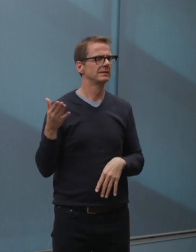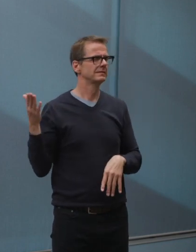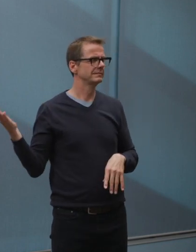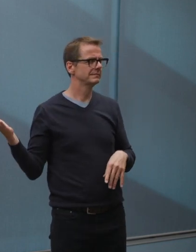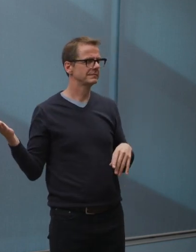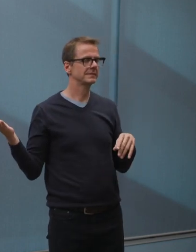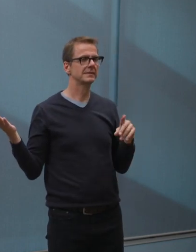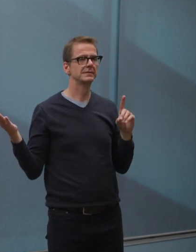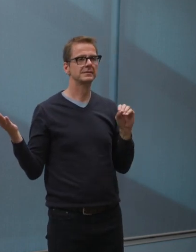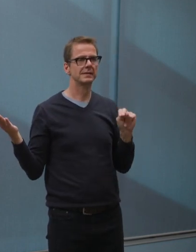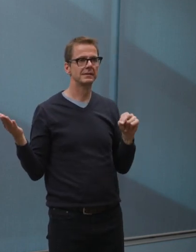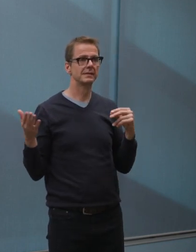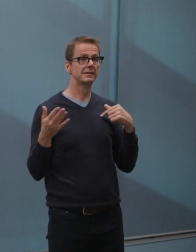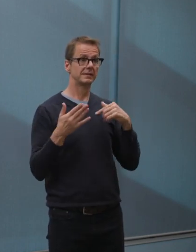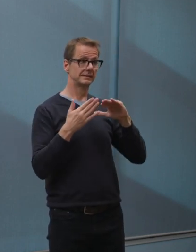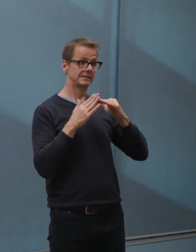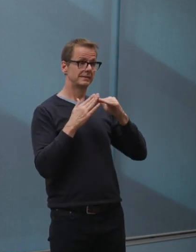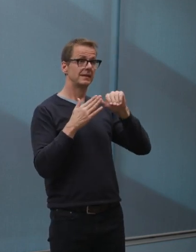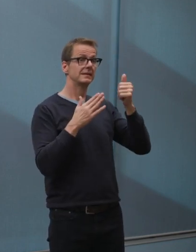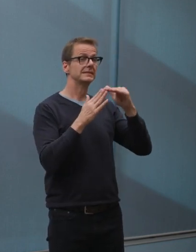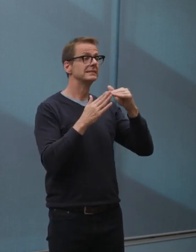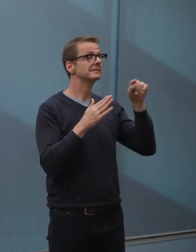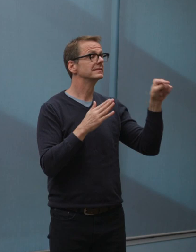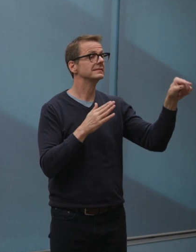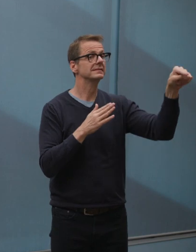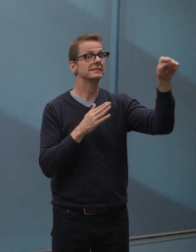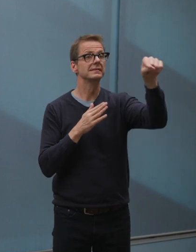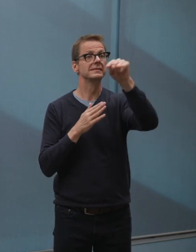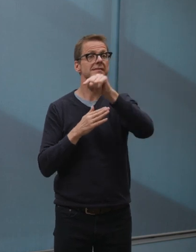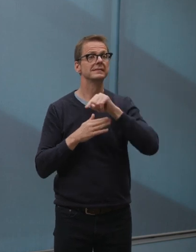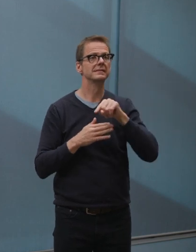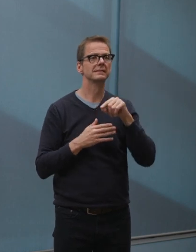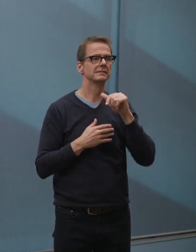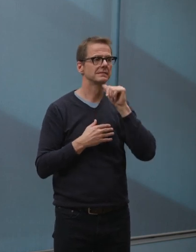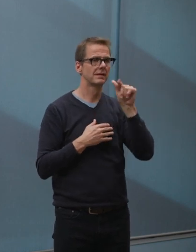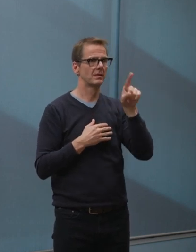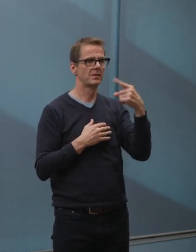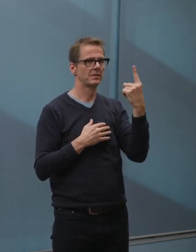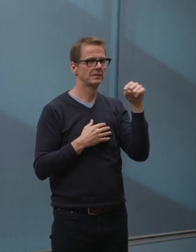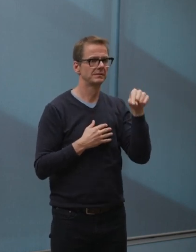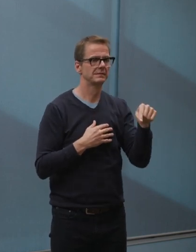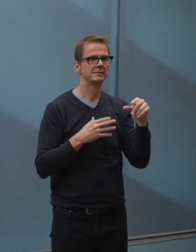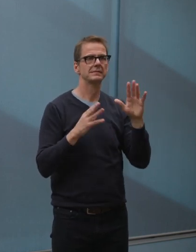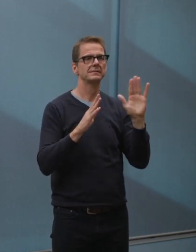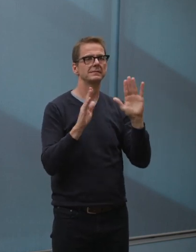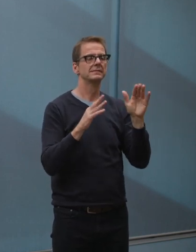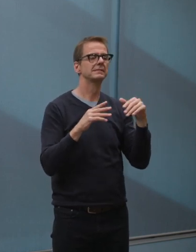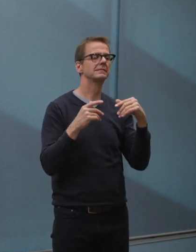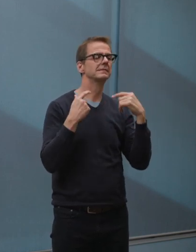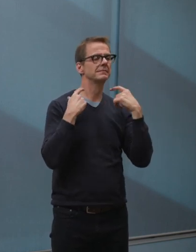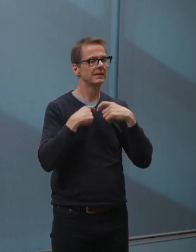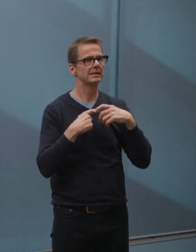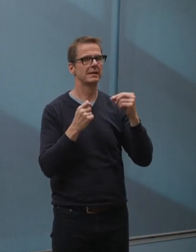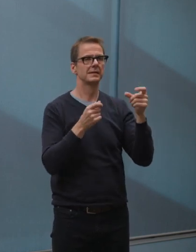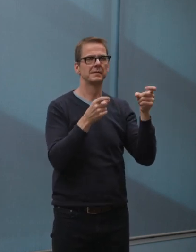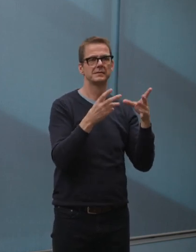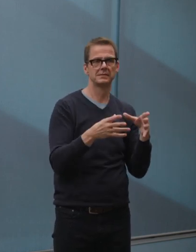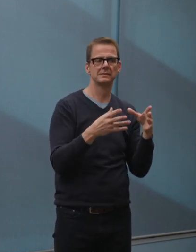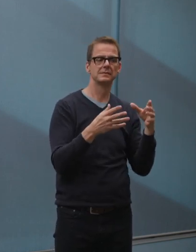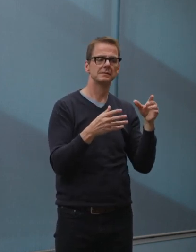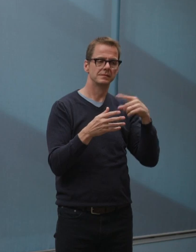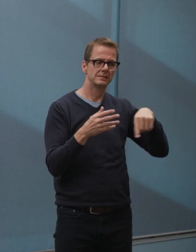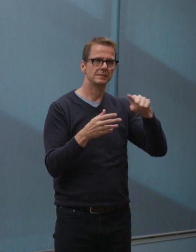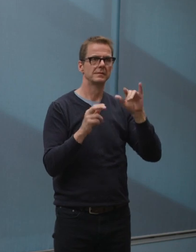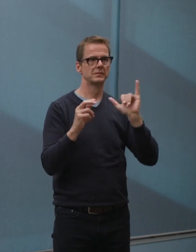Adam's talked to his colleagues, and I've talked to a number of my colleagues around the province, but it's not just us. We're hearing it